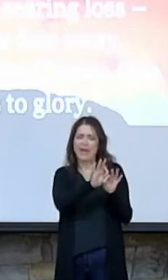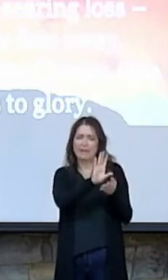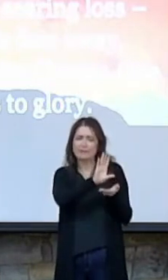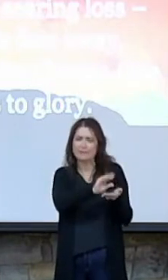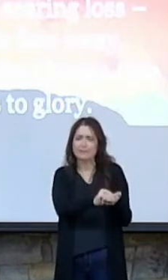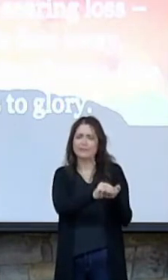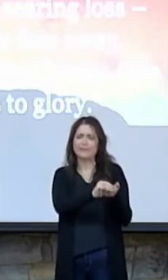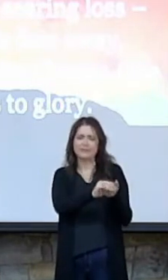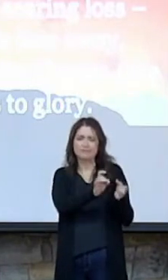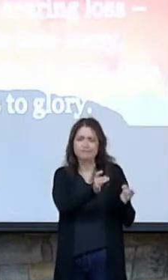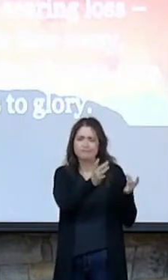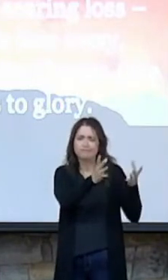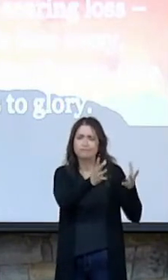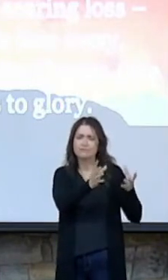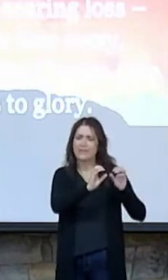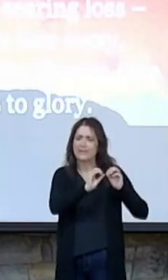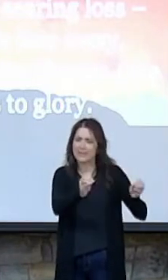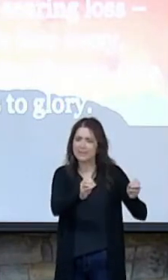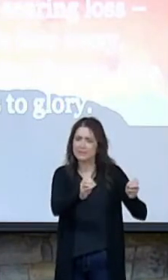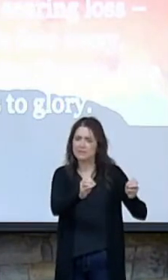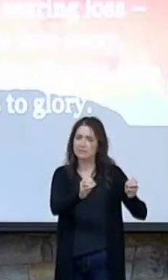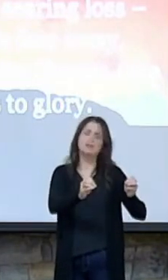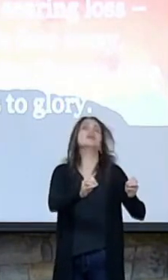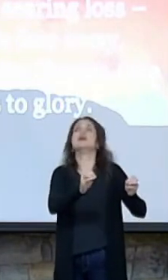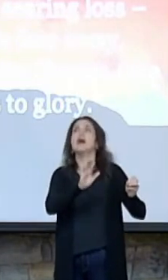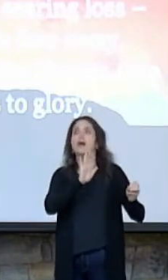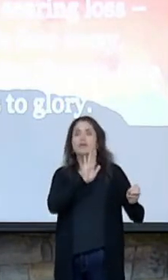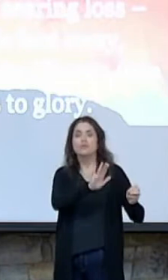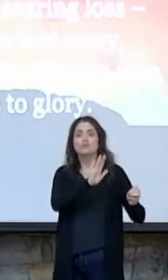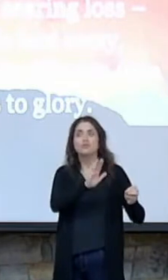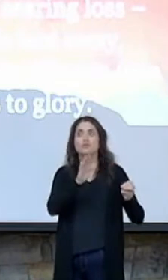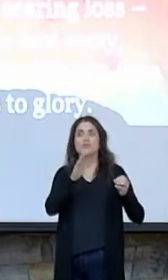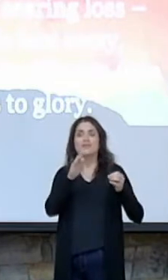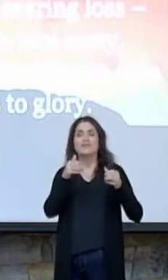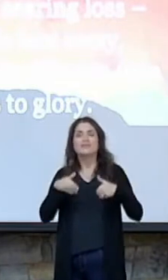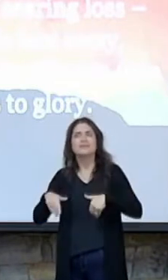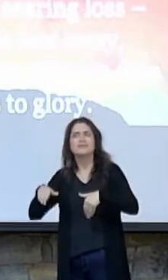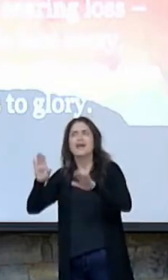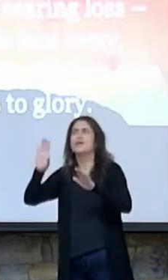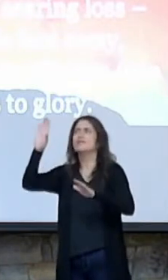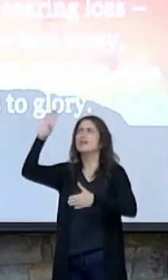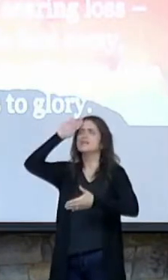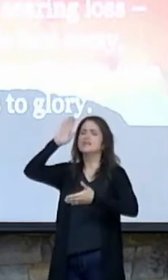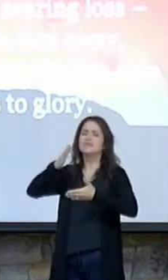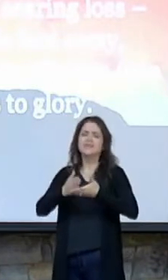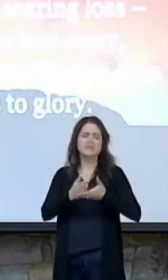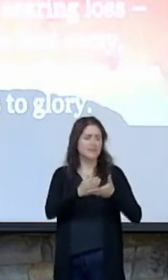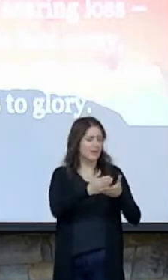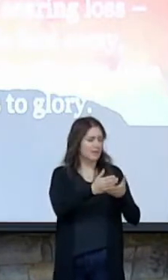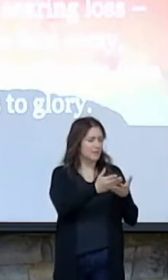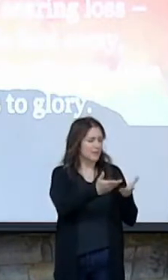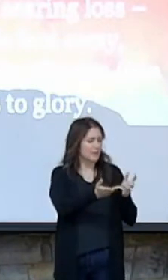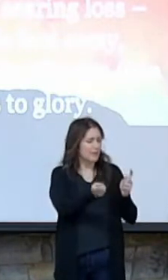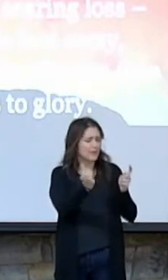and through the sacrifice of His Son, turn it into something precious and valuable.